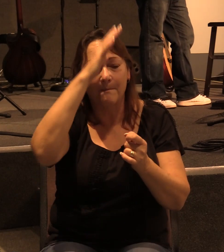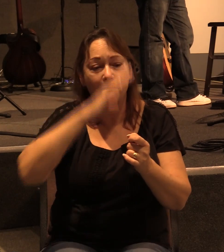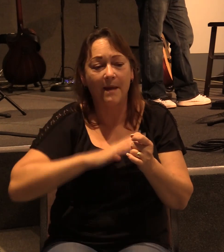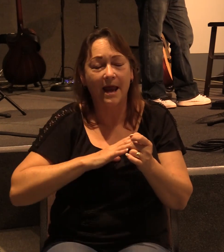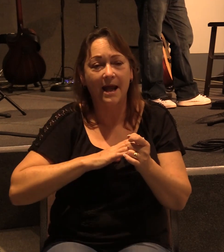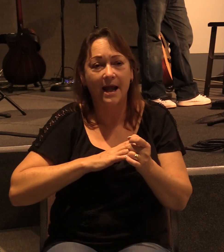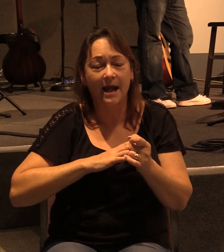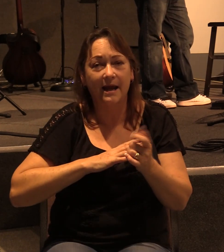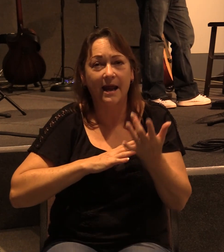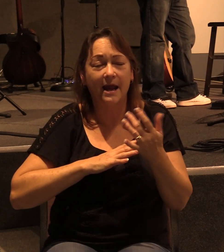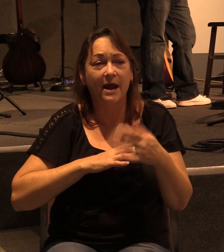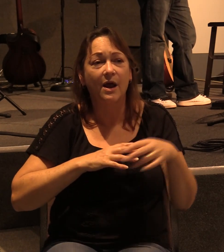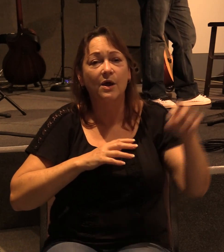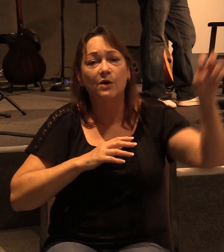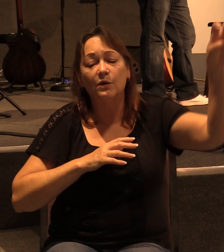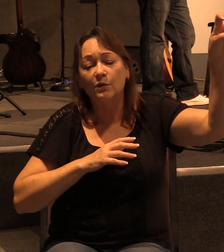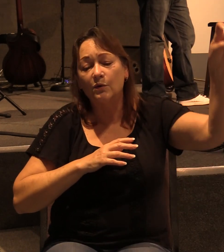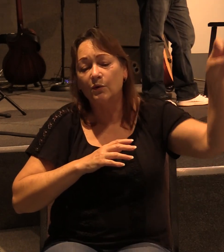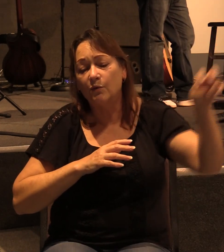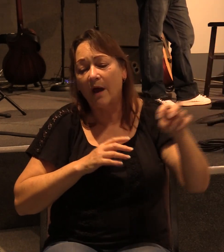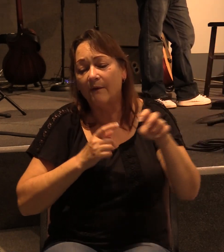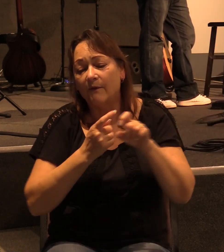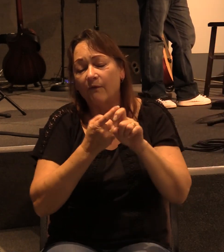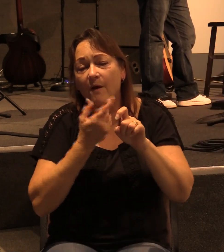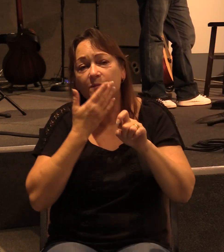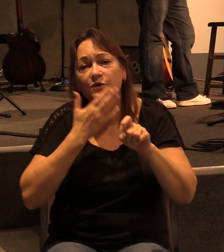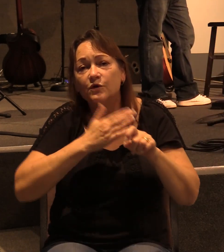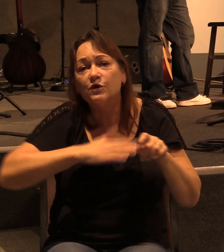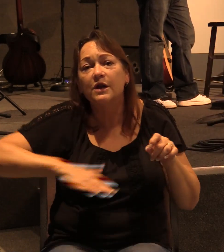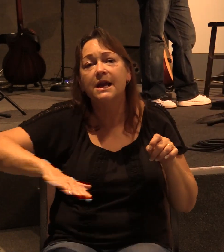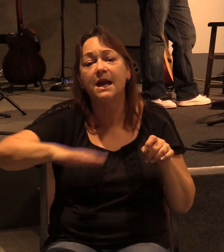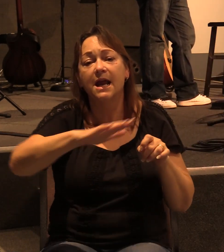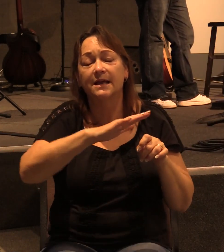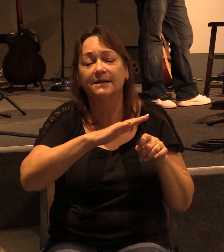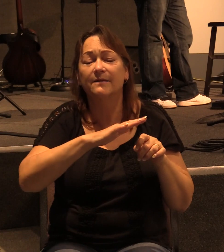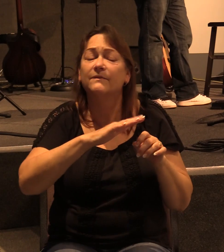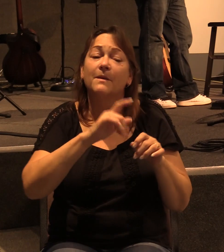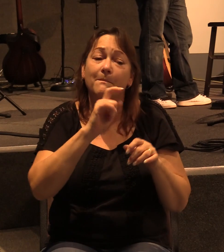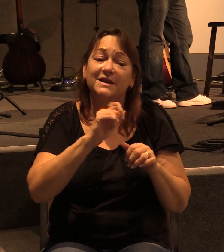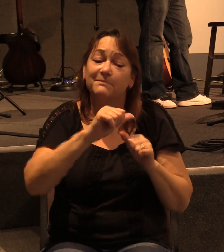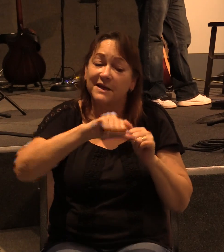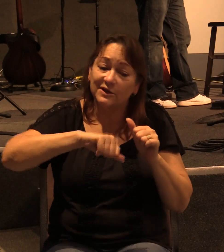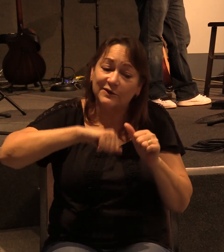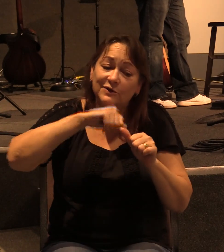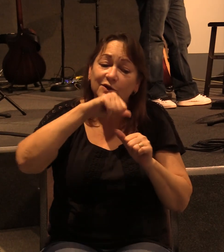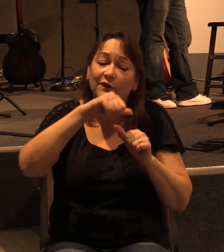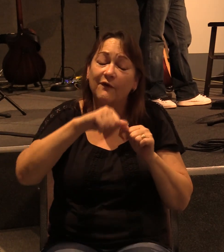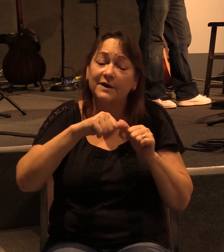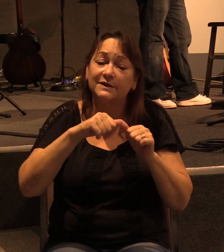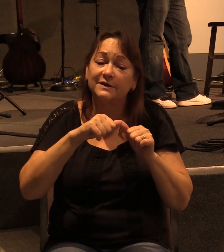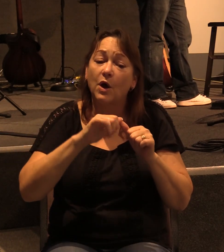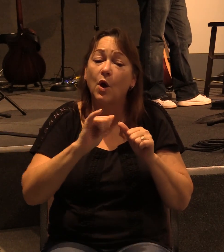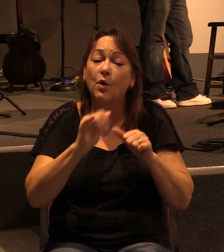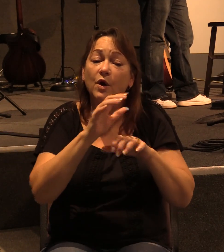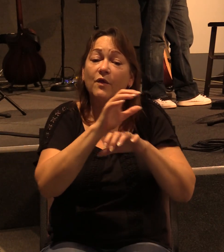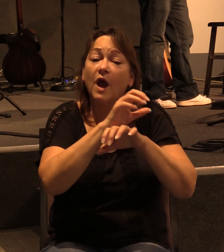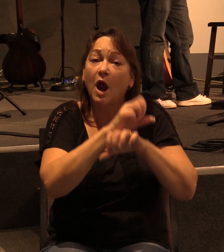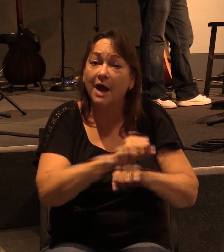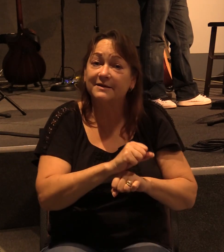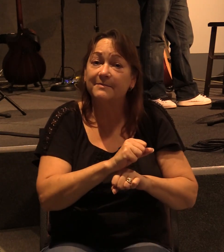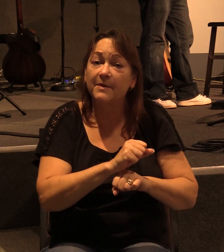Judea and taught the brethren, unless you are circumcised according to the custom of Moses,